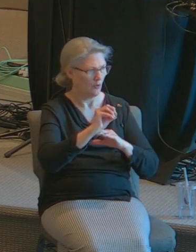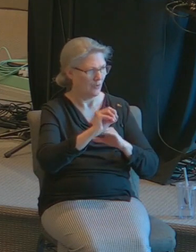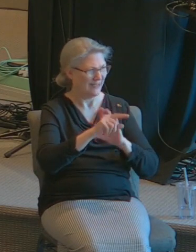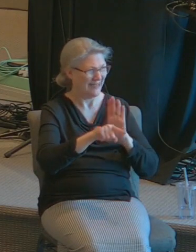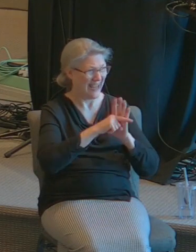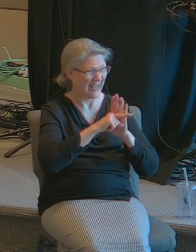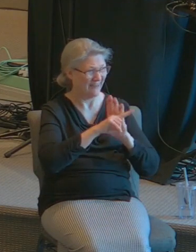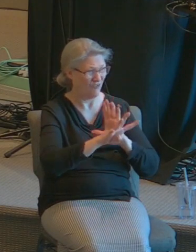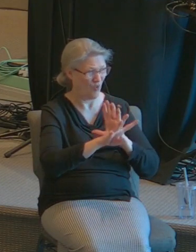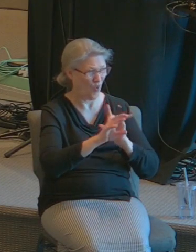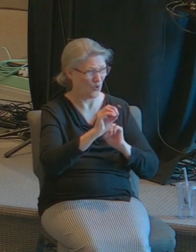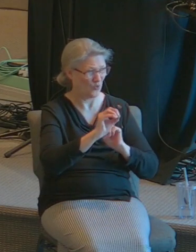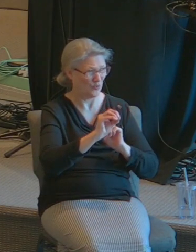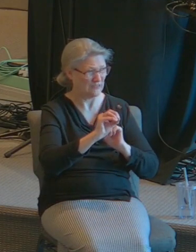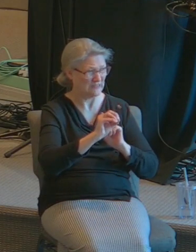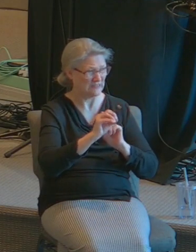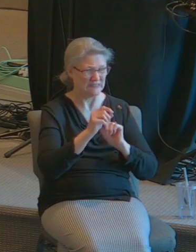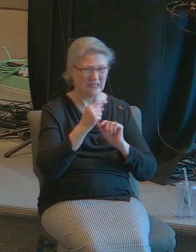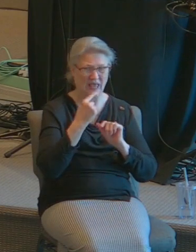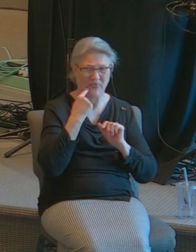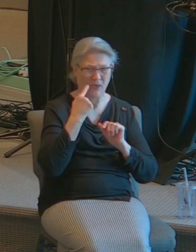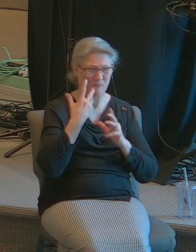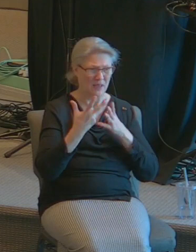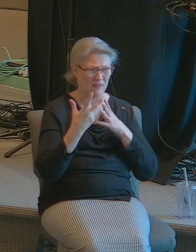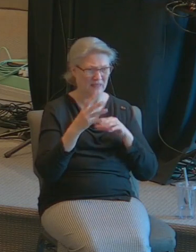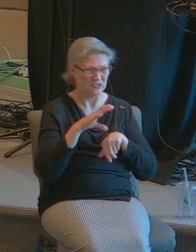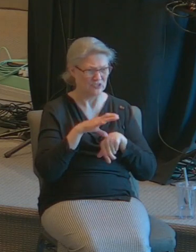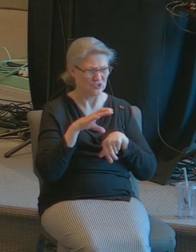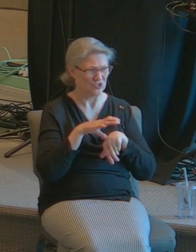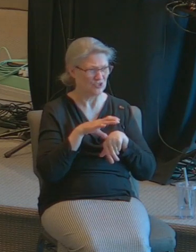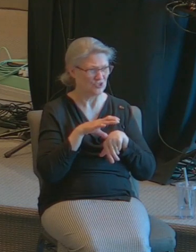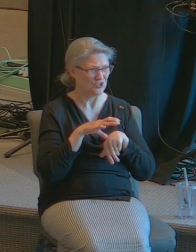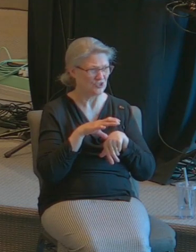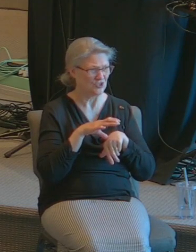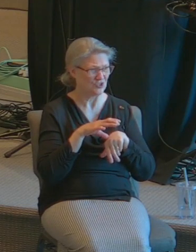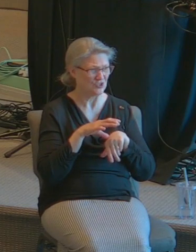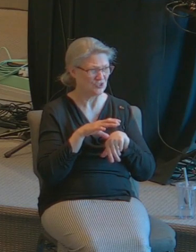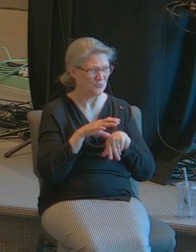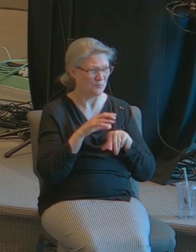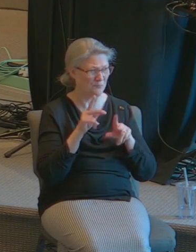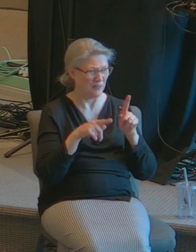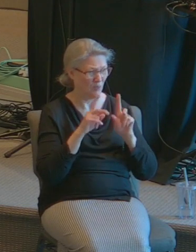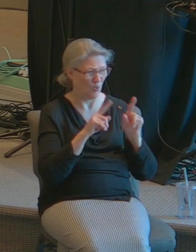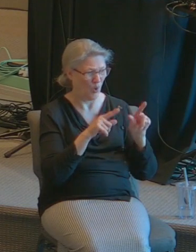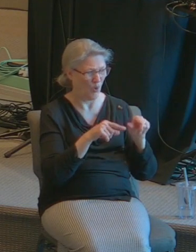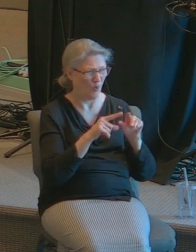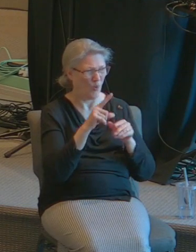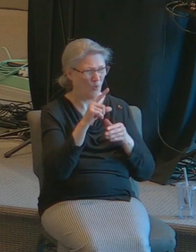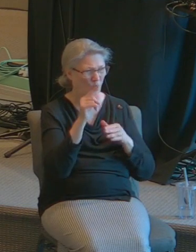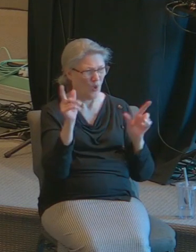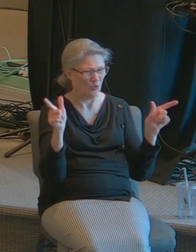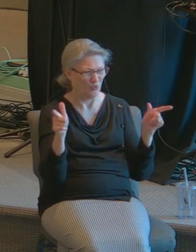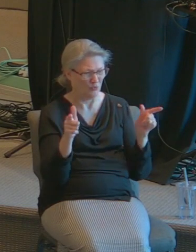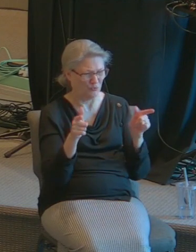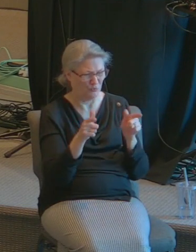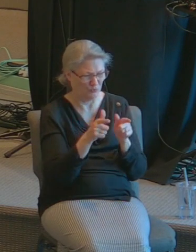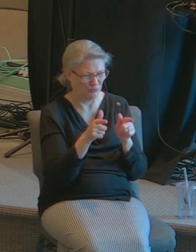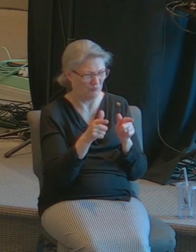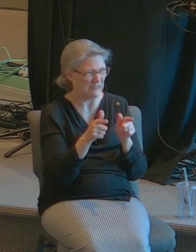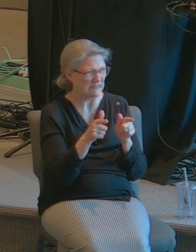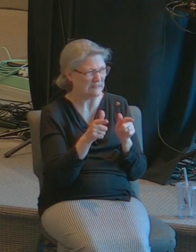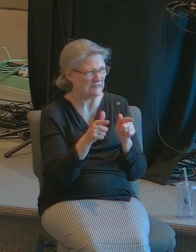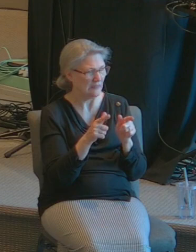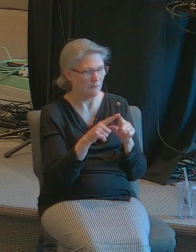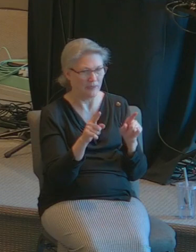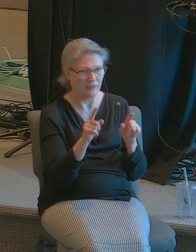and I expected maybe the church to be scarcely attended that morning but when I got there the church